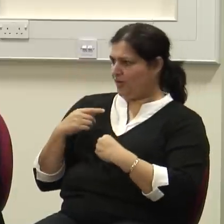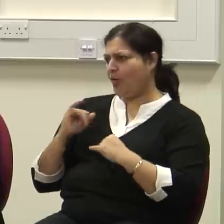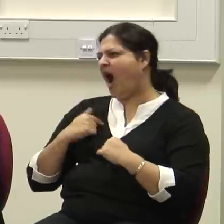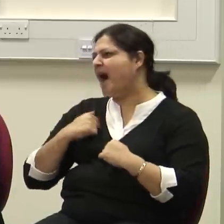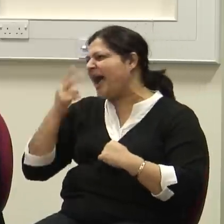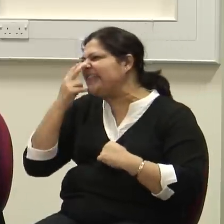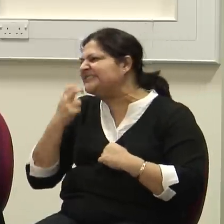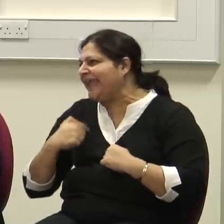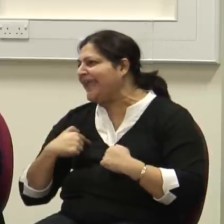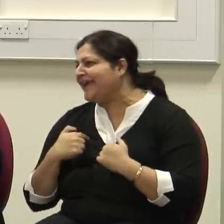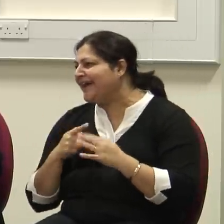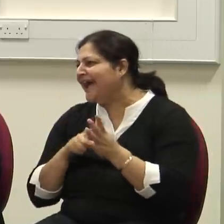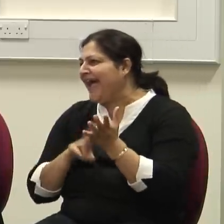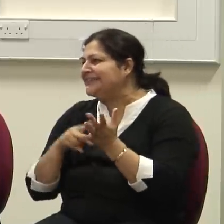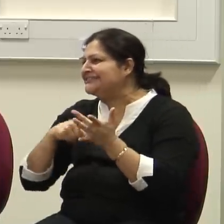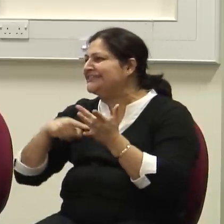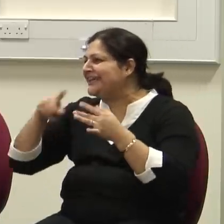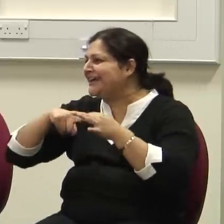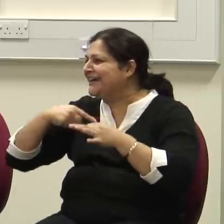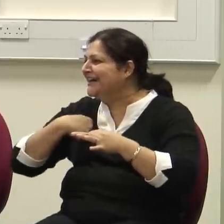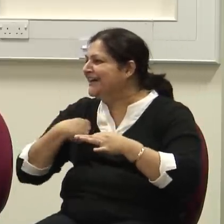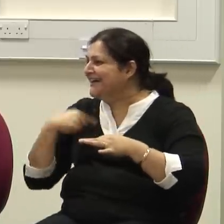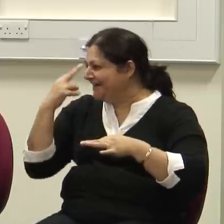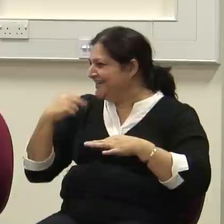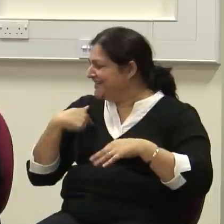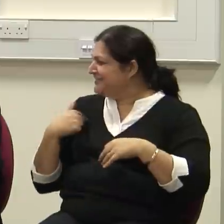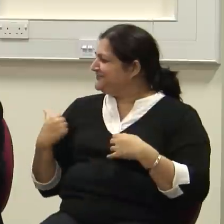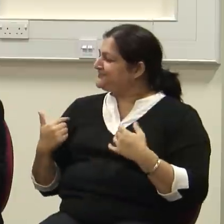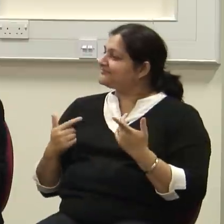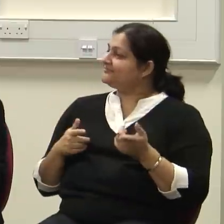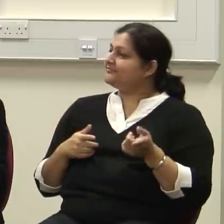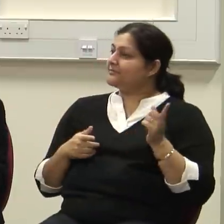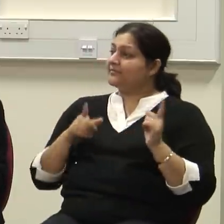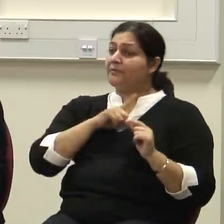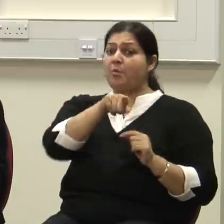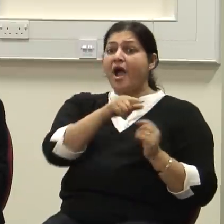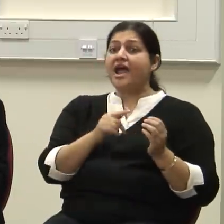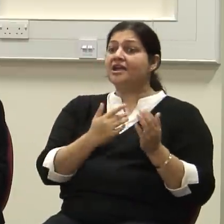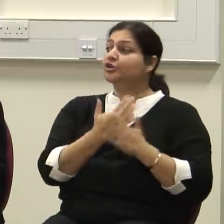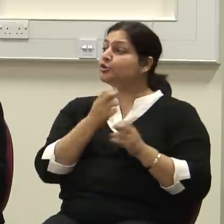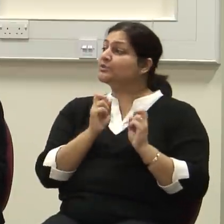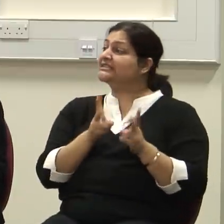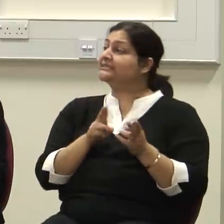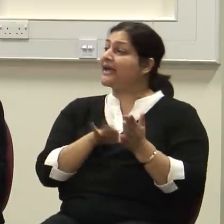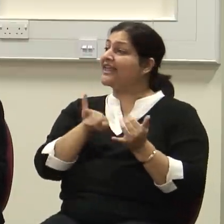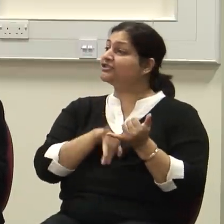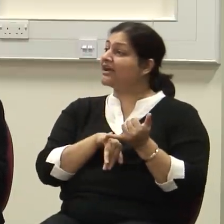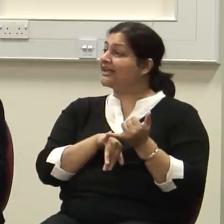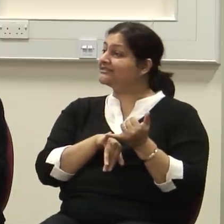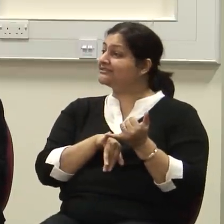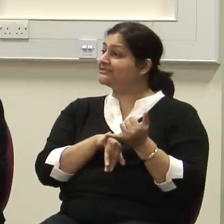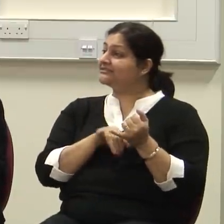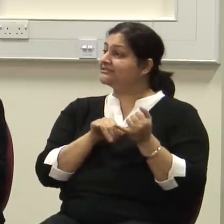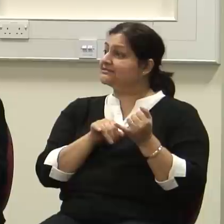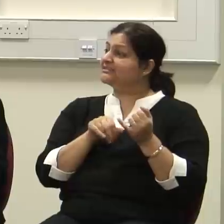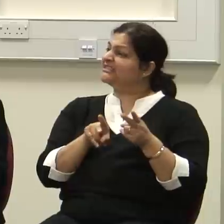And the reason why this essentially nationalized system came into America is just not called that. We have a nationalized system, by